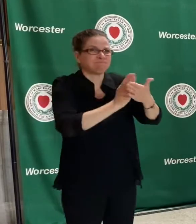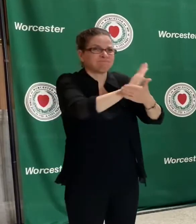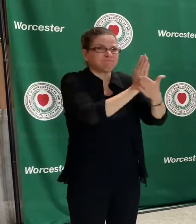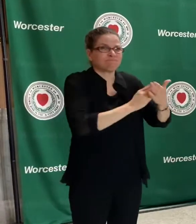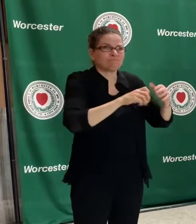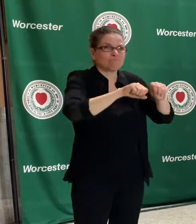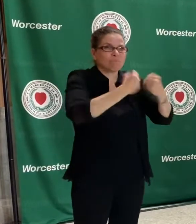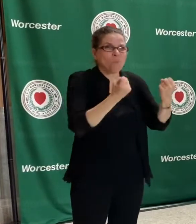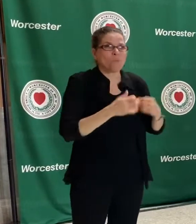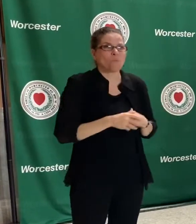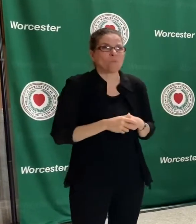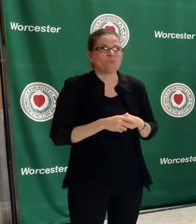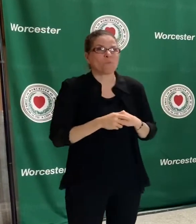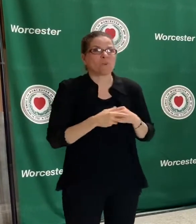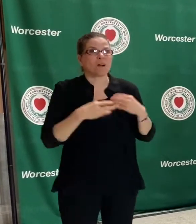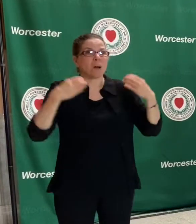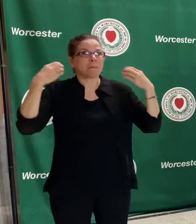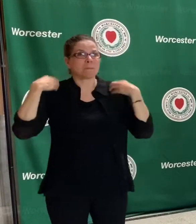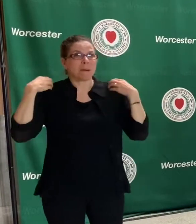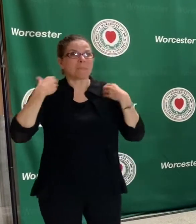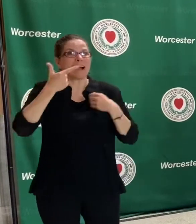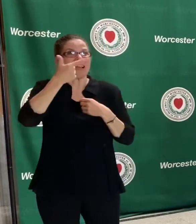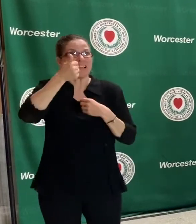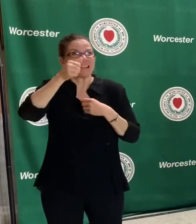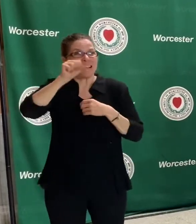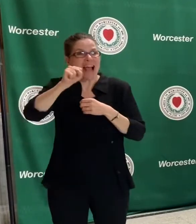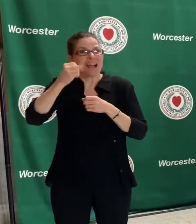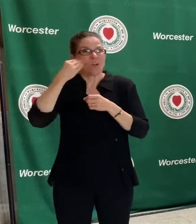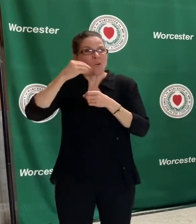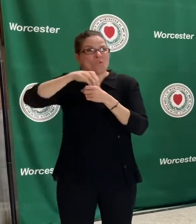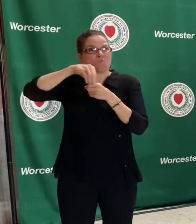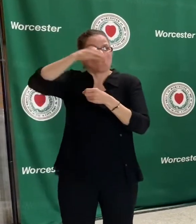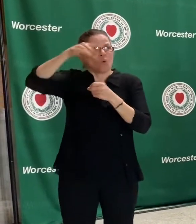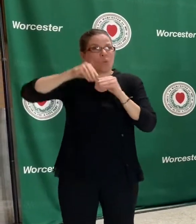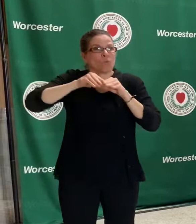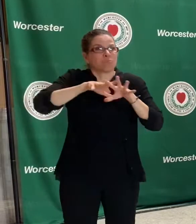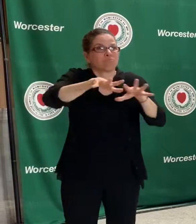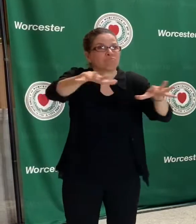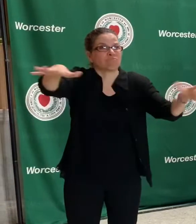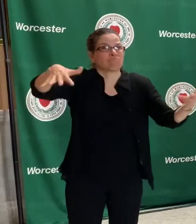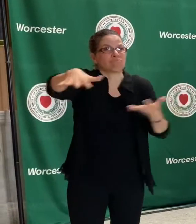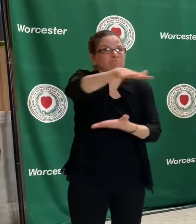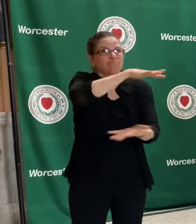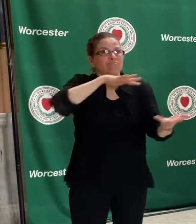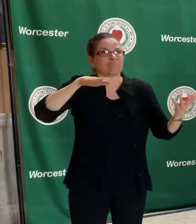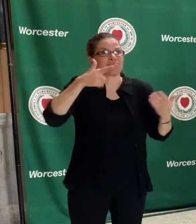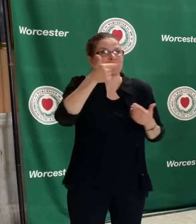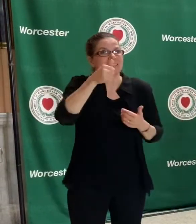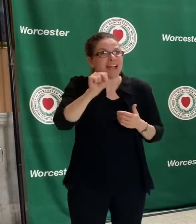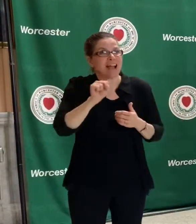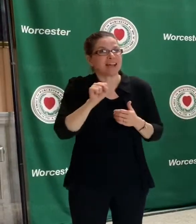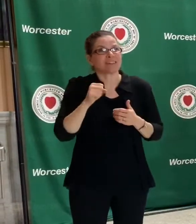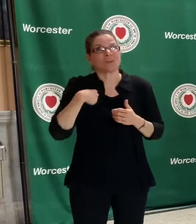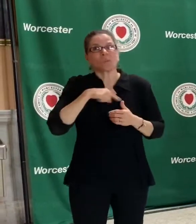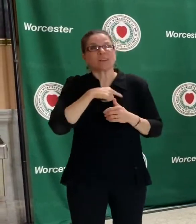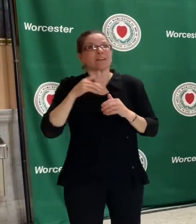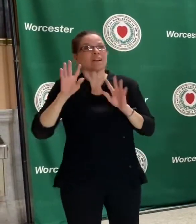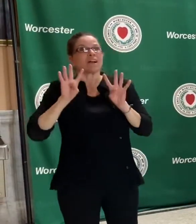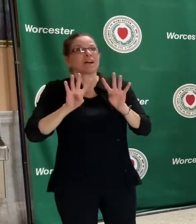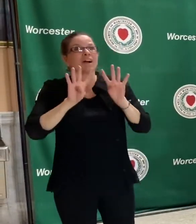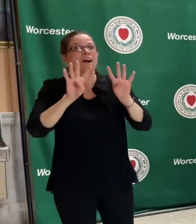gasoline and rags. You don't do that because you're planning on going to a protest with